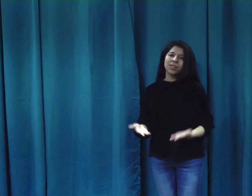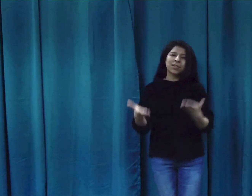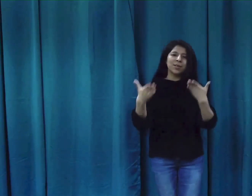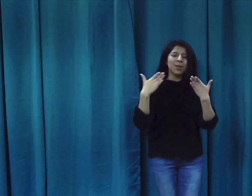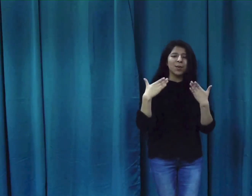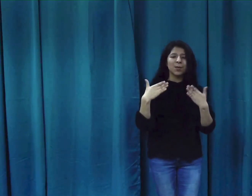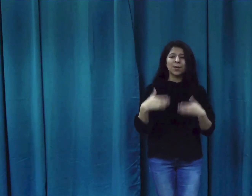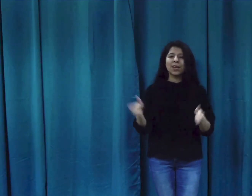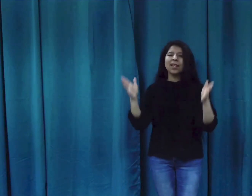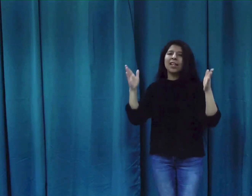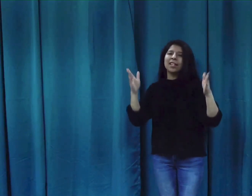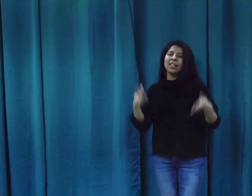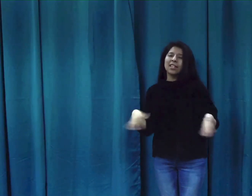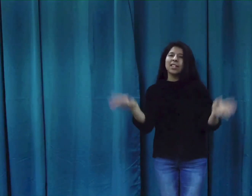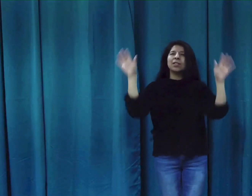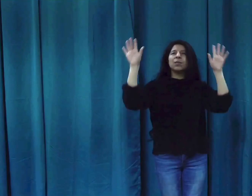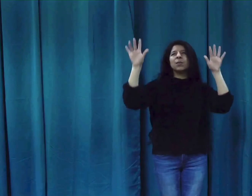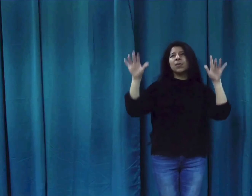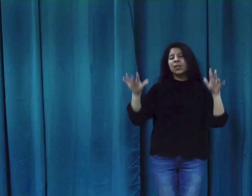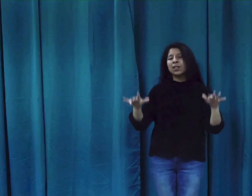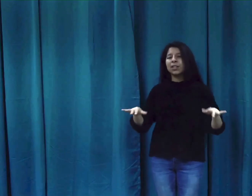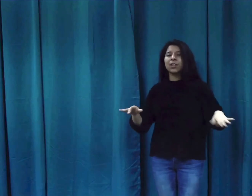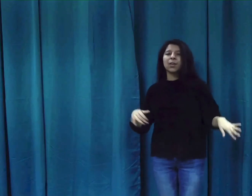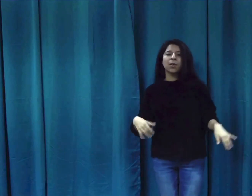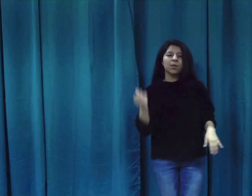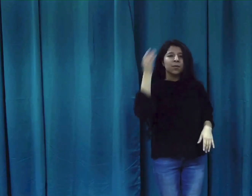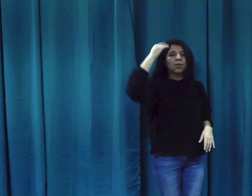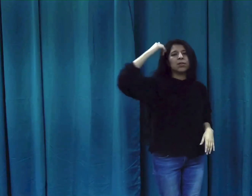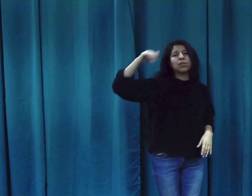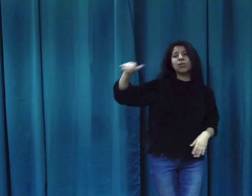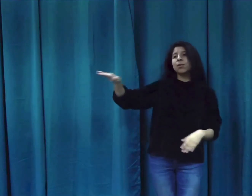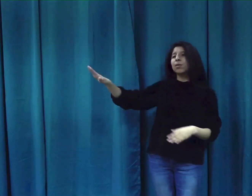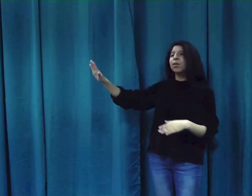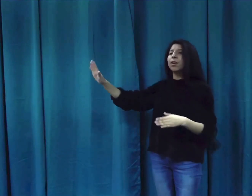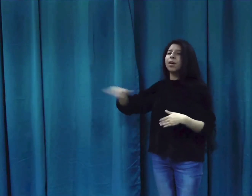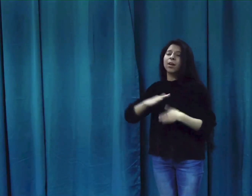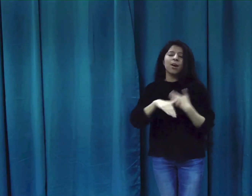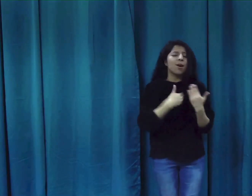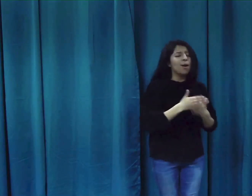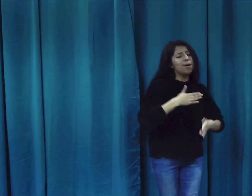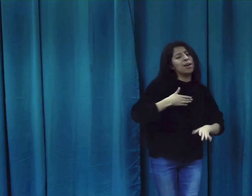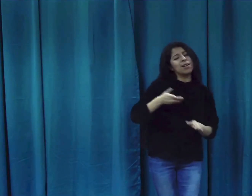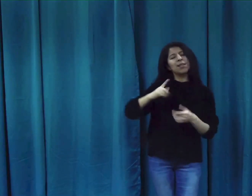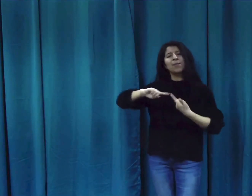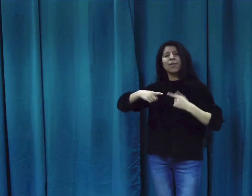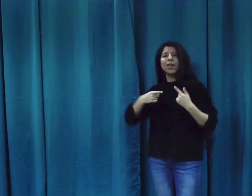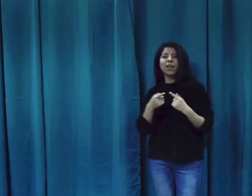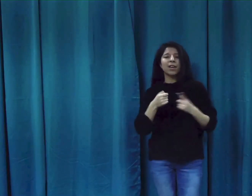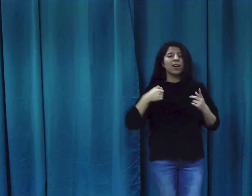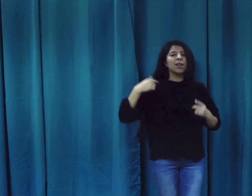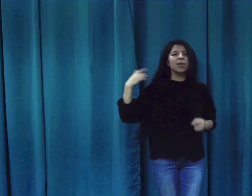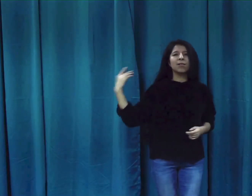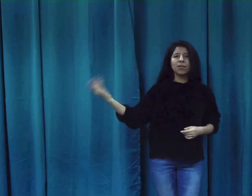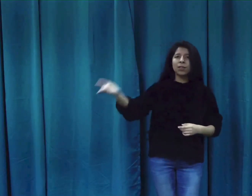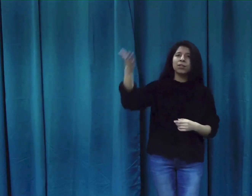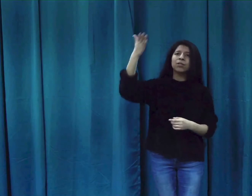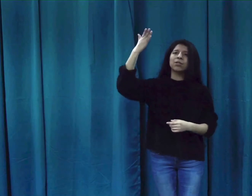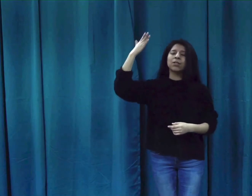home Let the rain wash away All the pain of yesterday